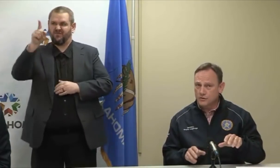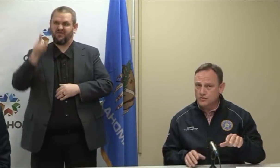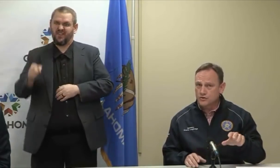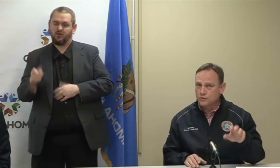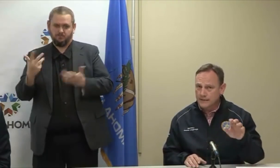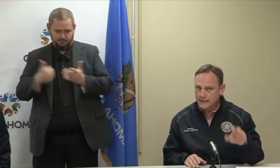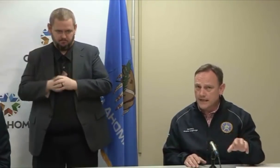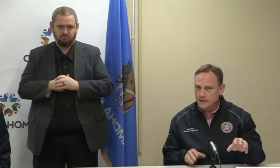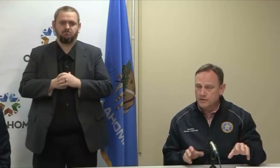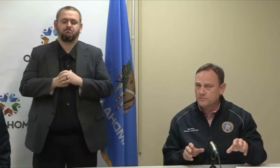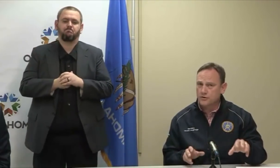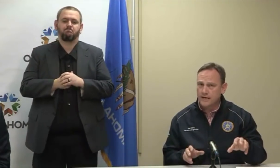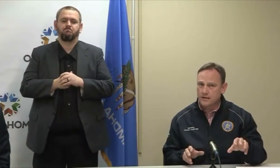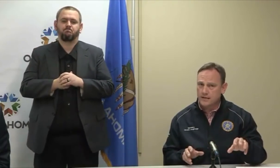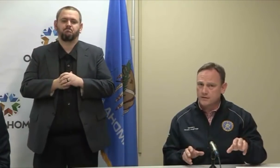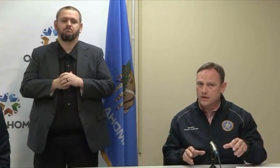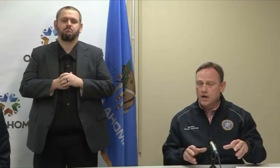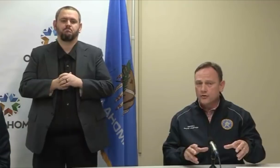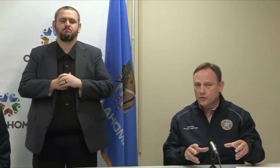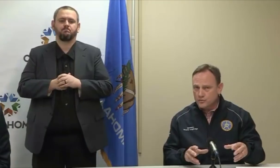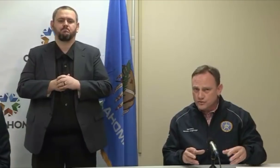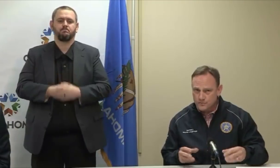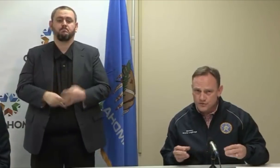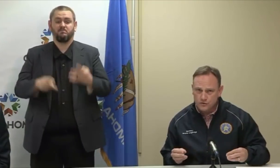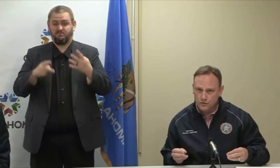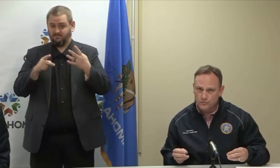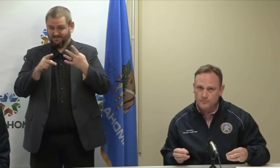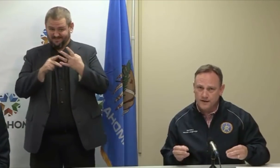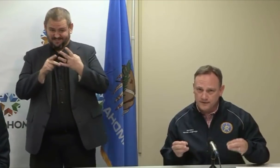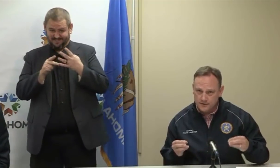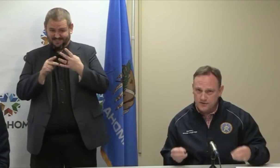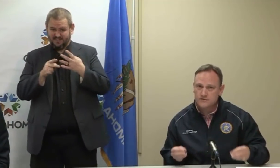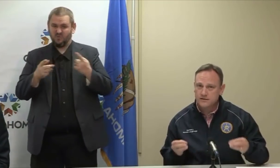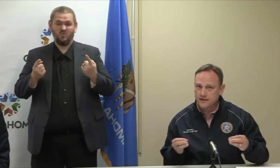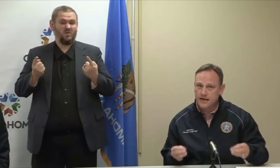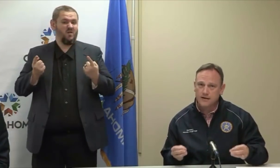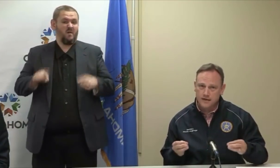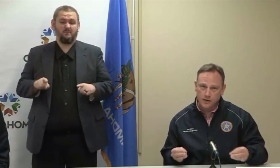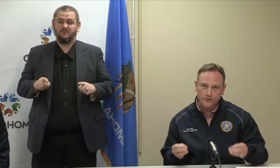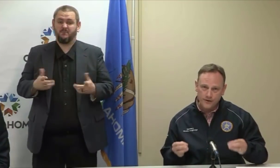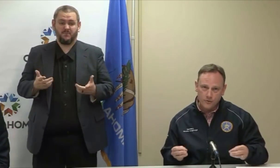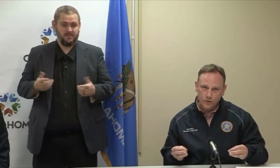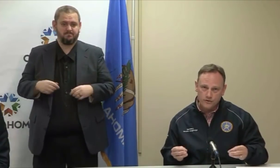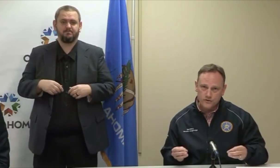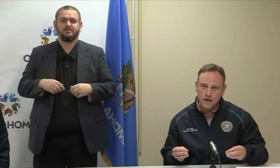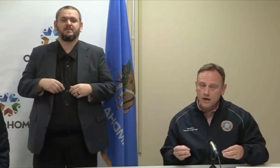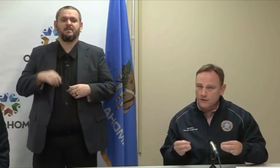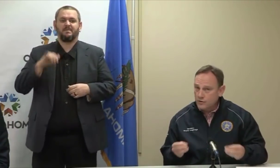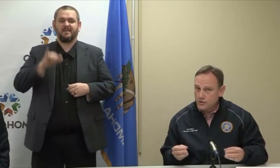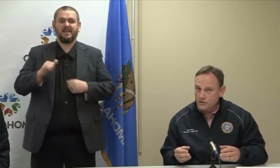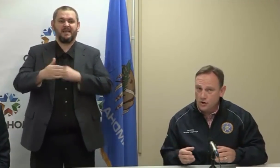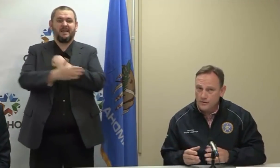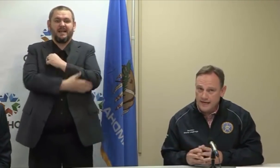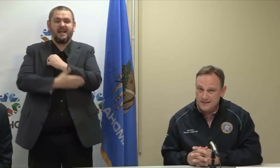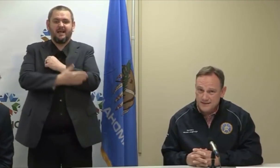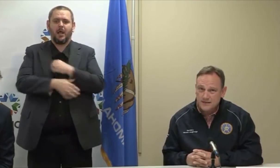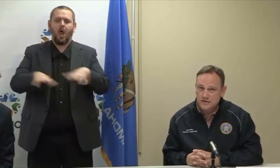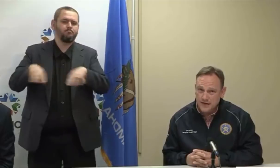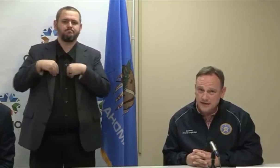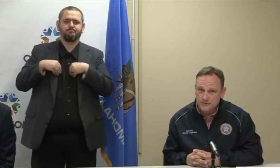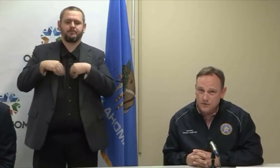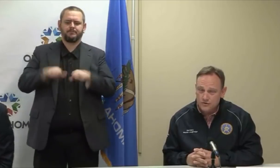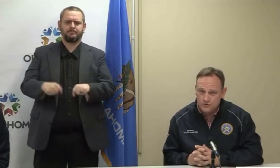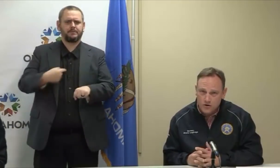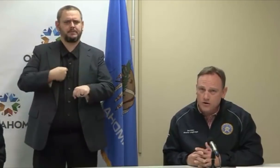what happened to those two in Kay and Pittsburgh County is those were subsumed by the existing county health networks, of which Oklahoma has